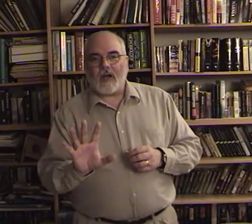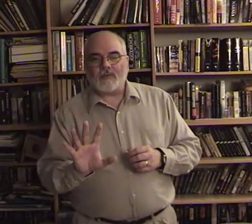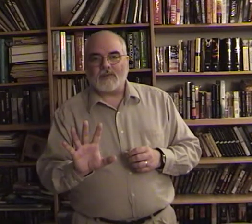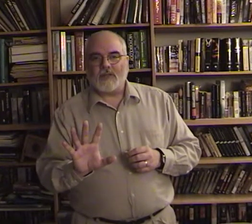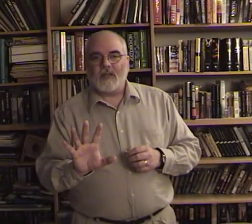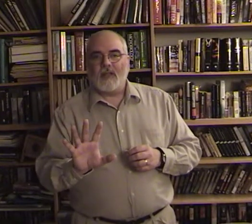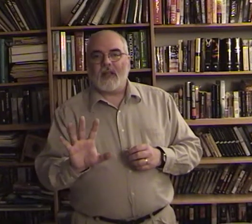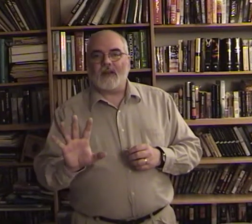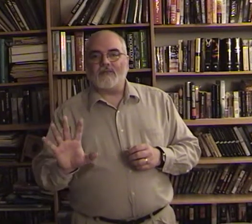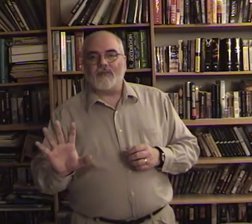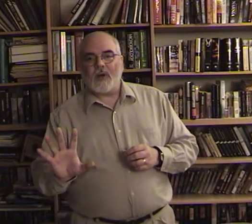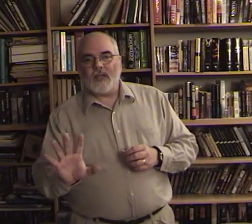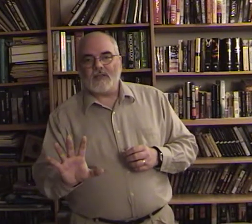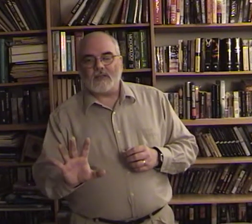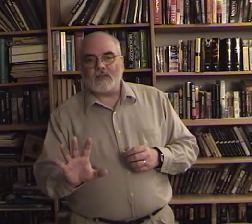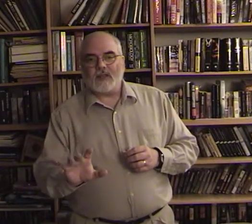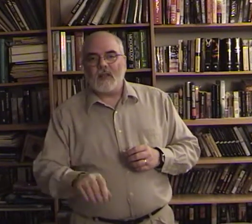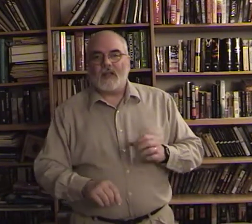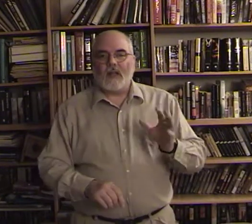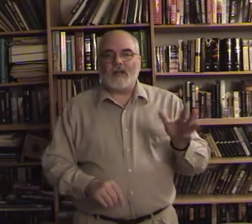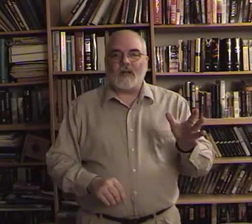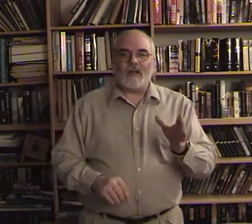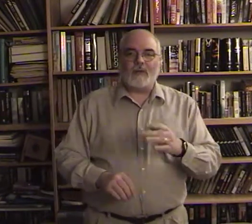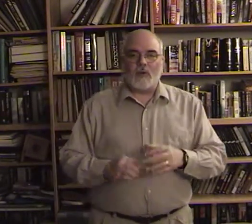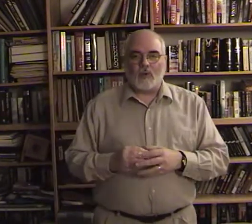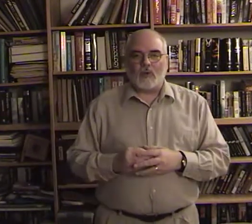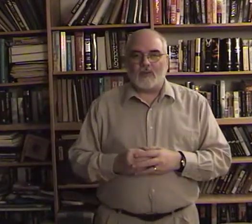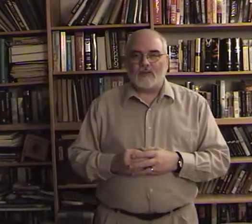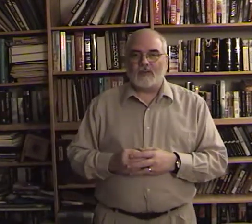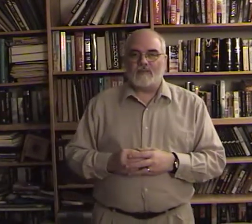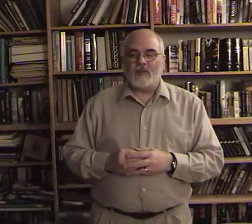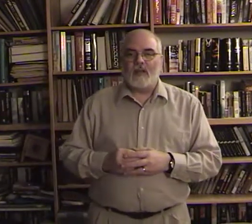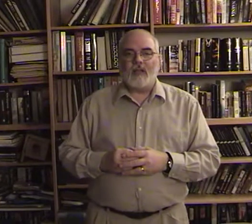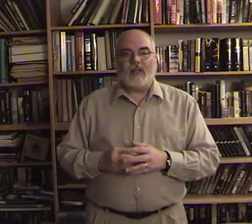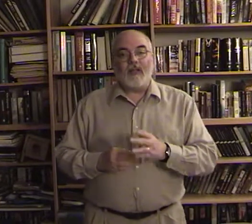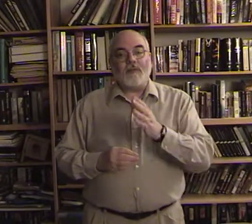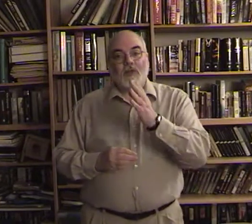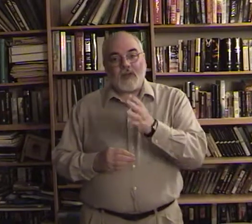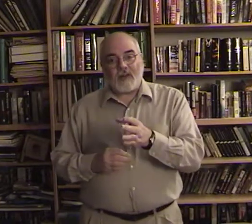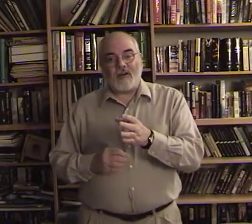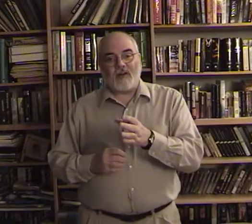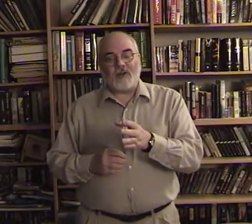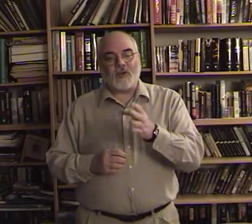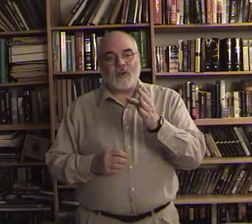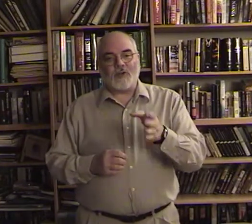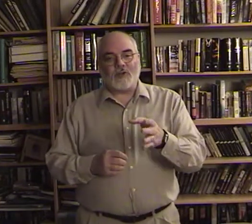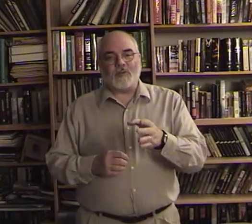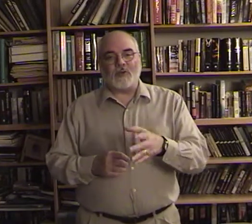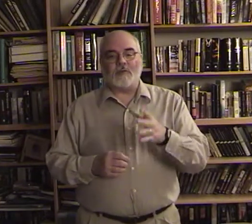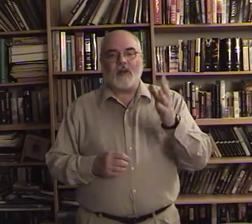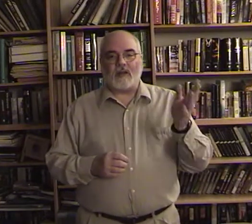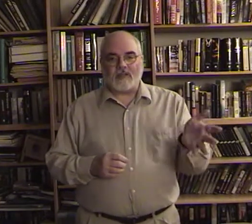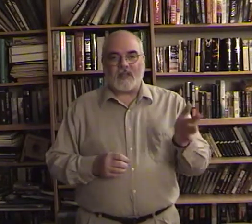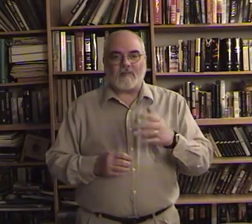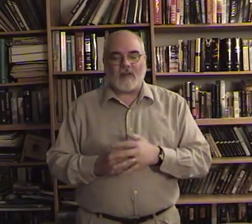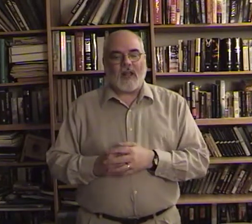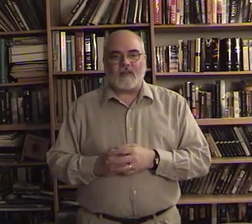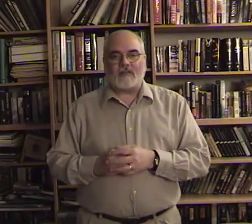and phrases and not individual words if you're here and you're doing the scripture you've probably seen had this